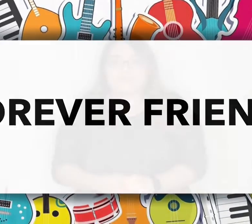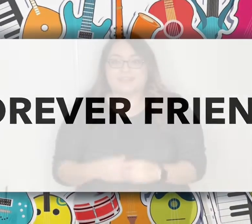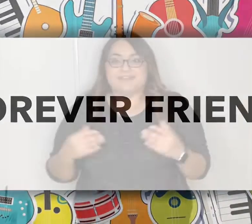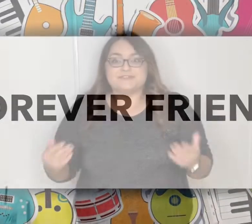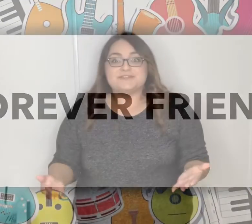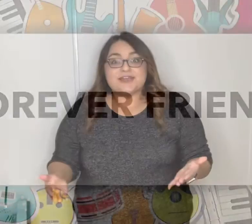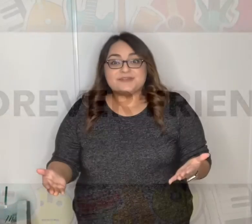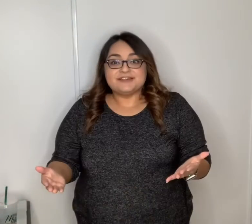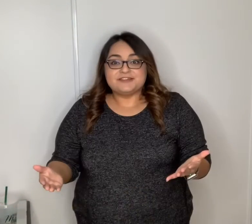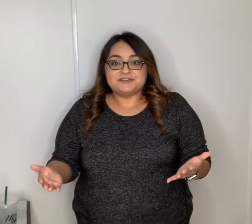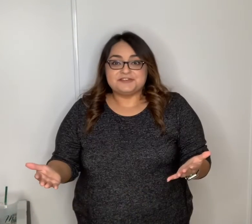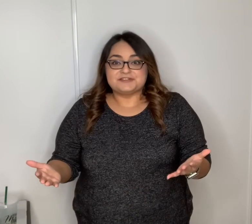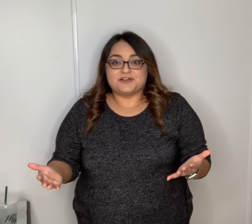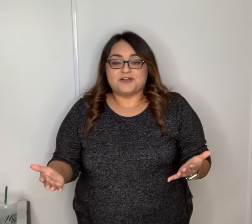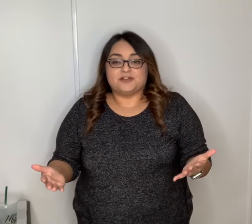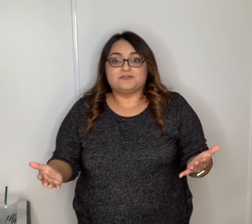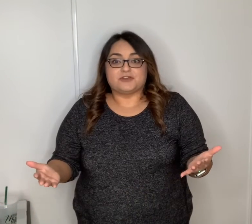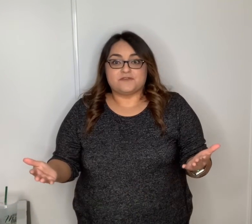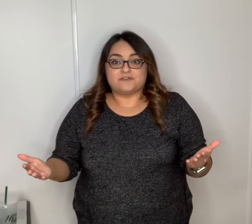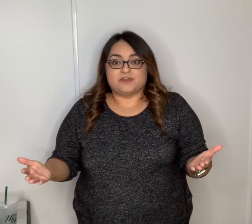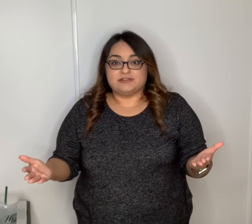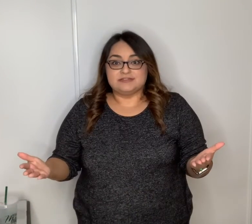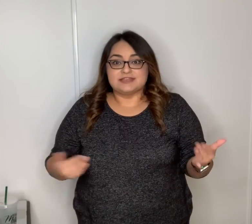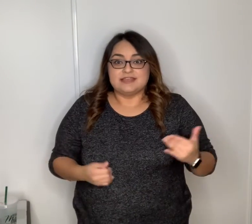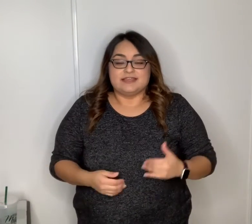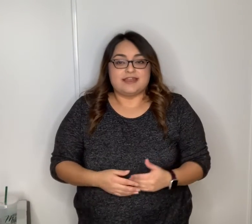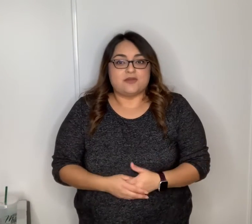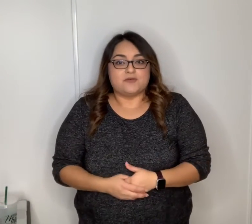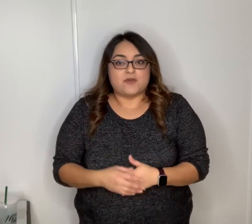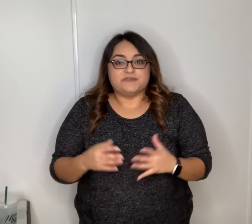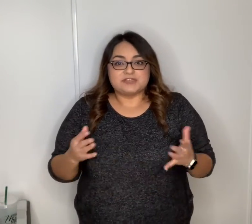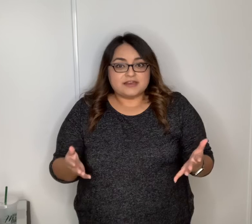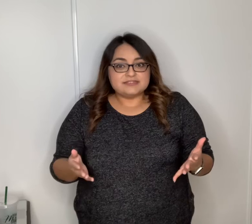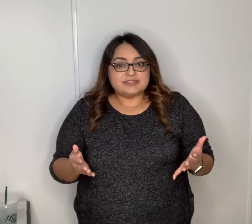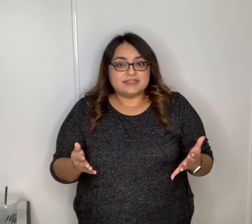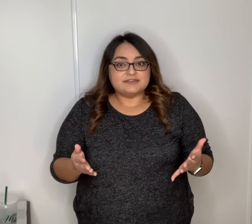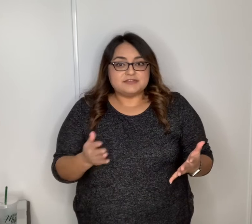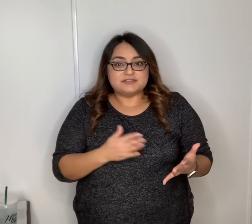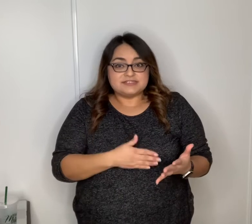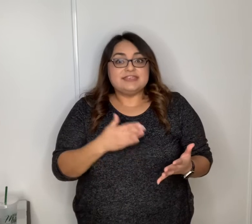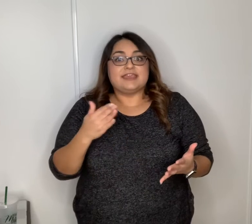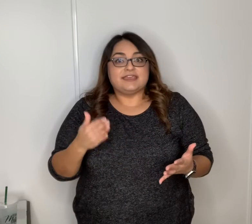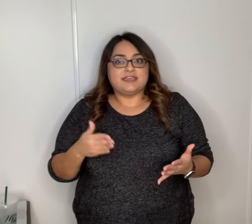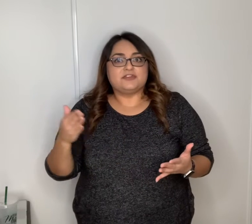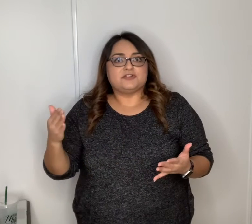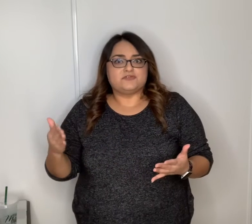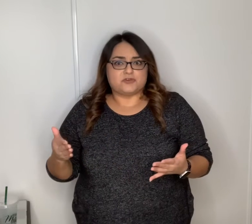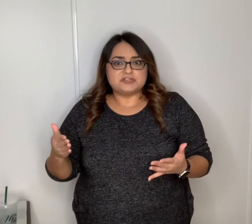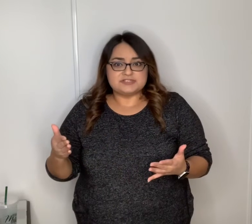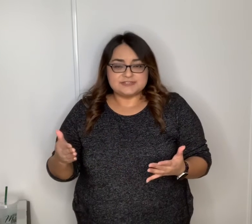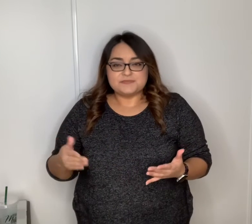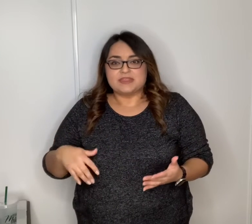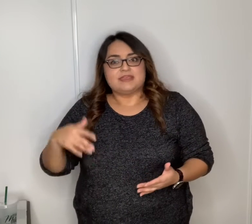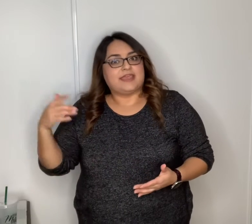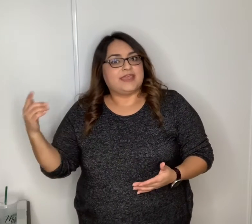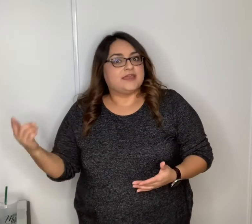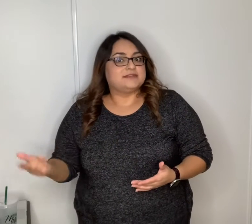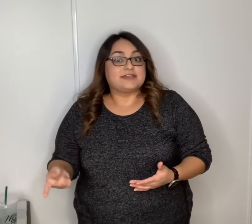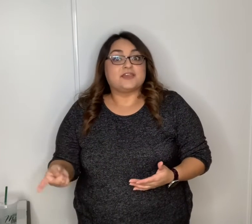so now we're gonna learn the song called forever friends now we've taught it to kinder TK kinder first and second